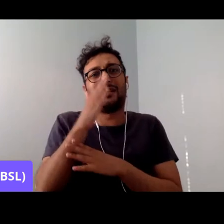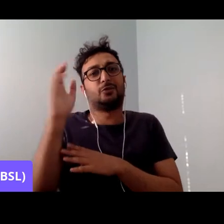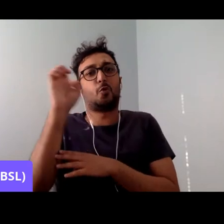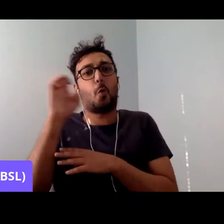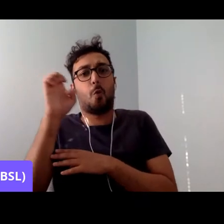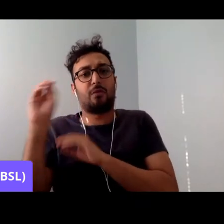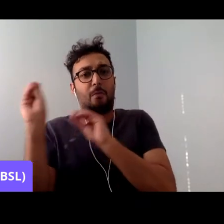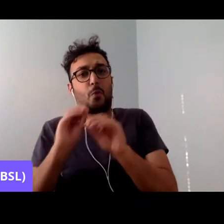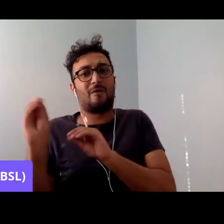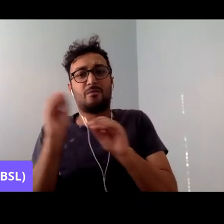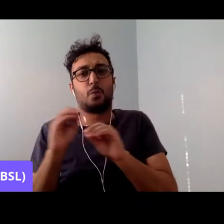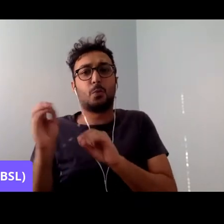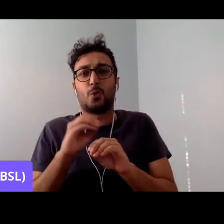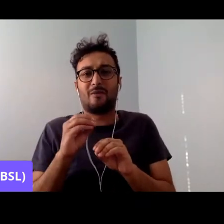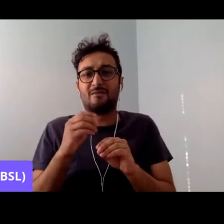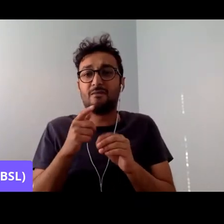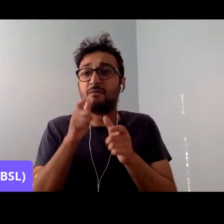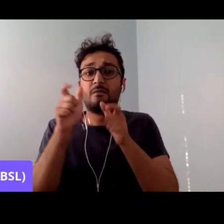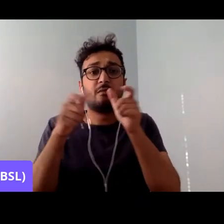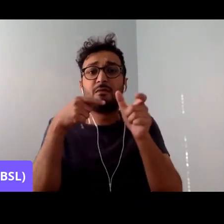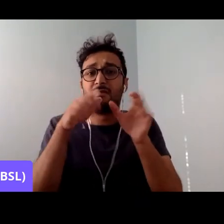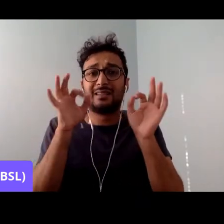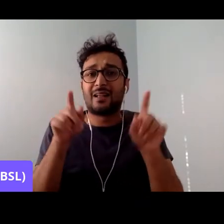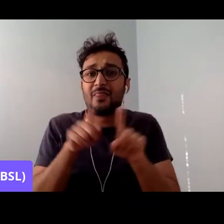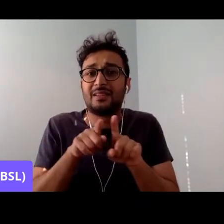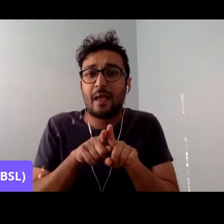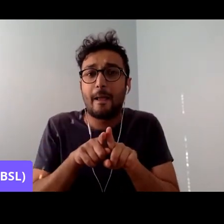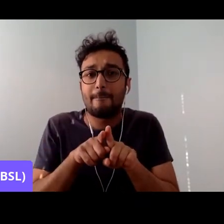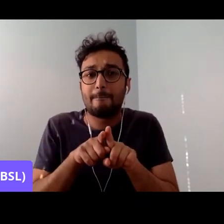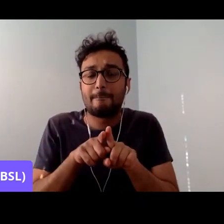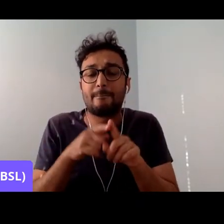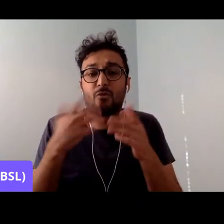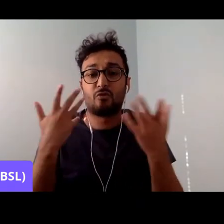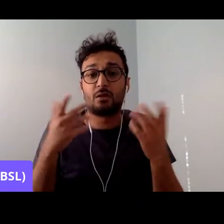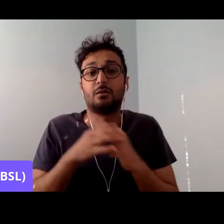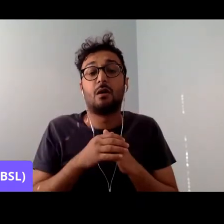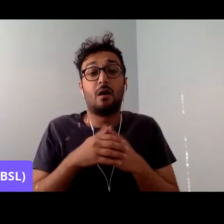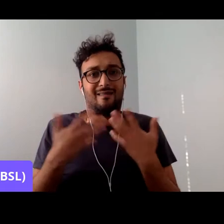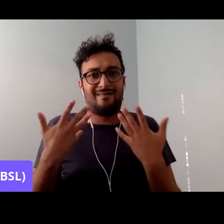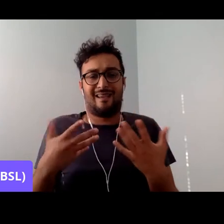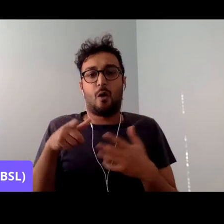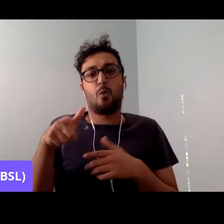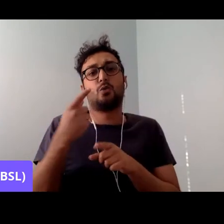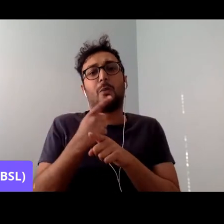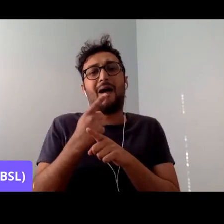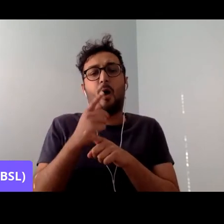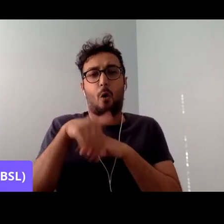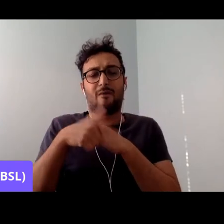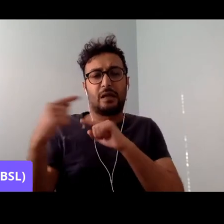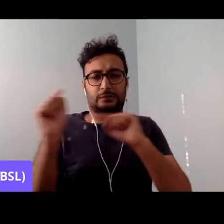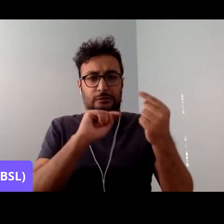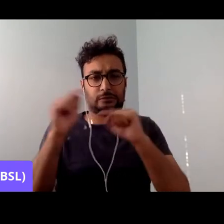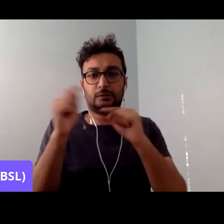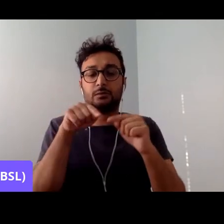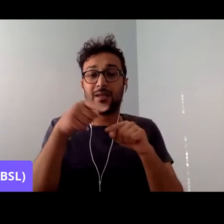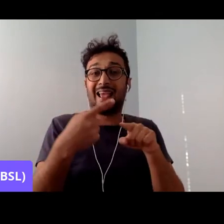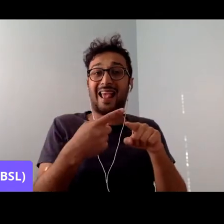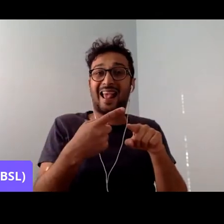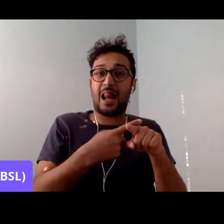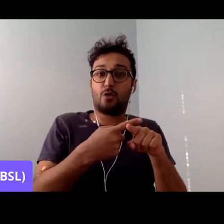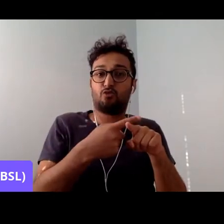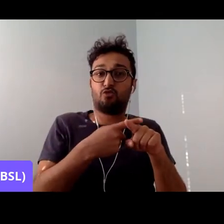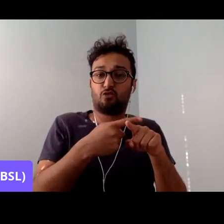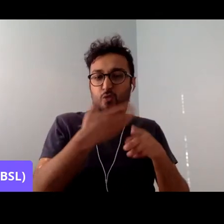will actually repeat. He's talking about the antagonism between English workers and Irish